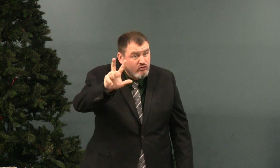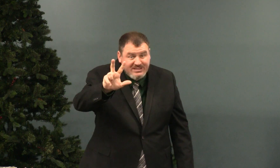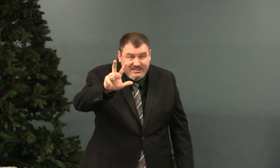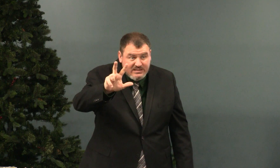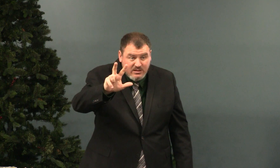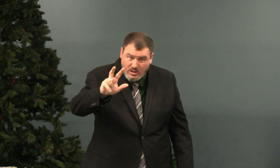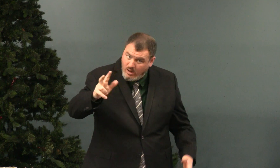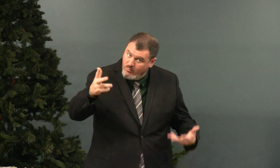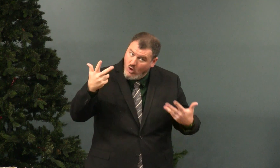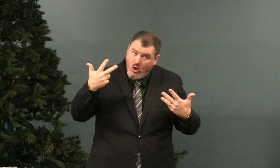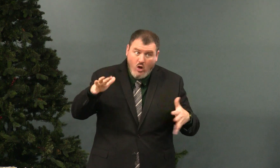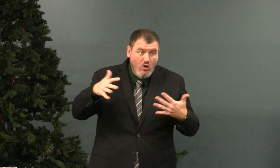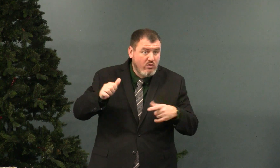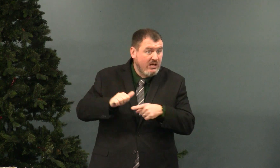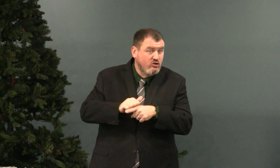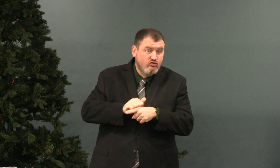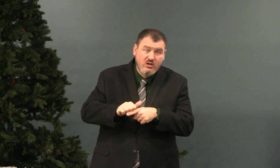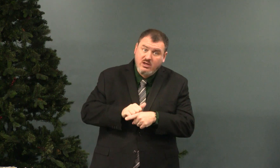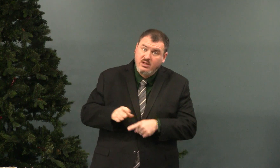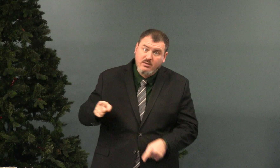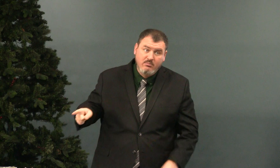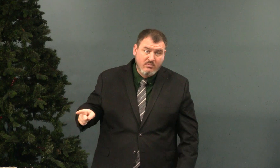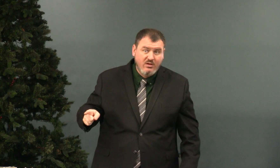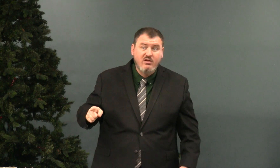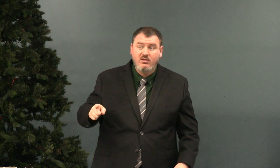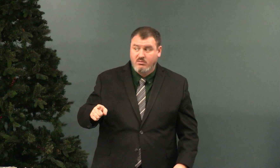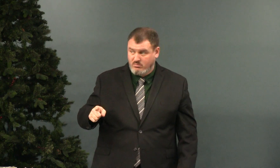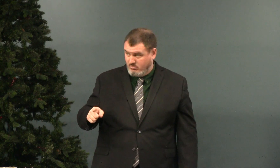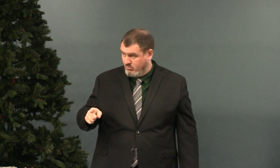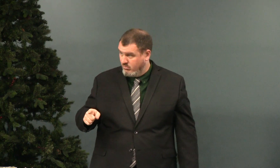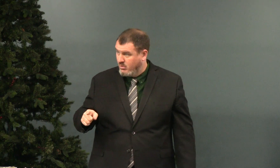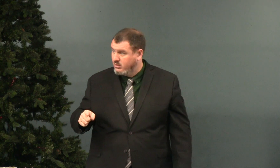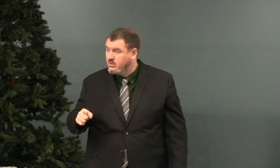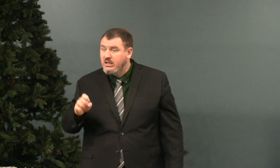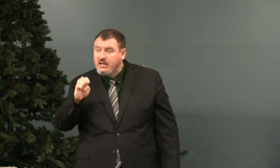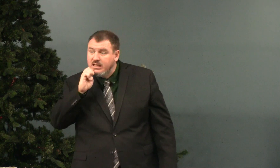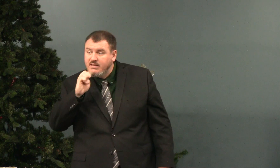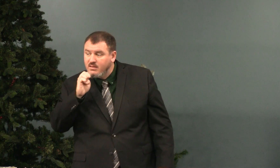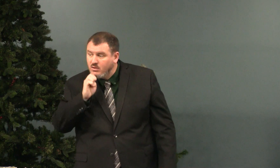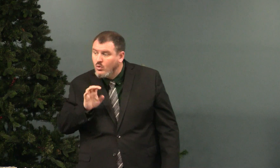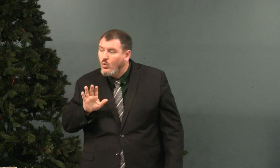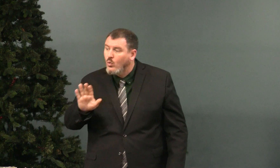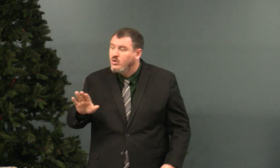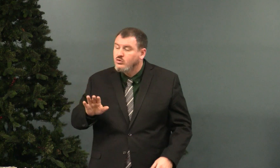He's not three years old yet. I'm already training him. Ethan